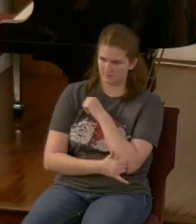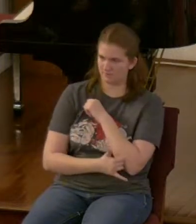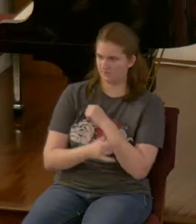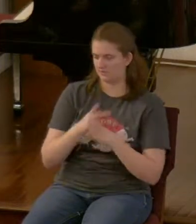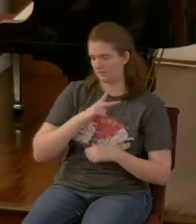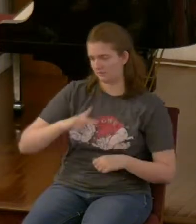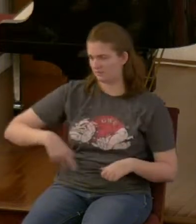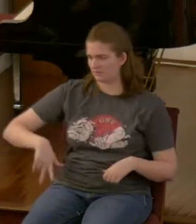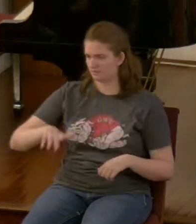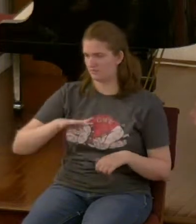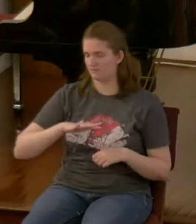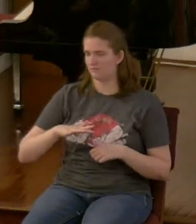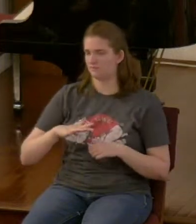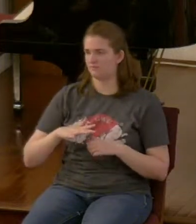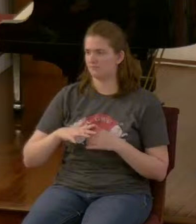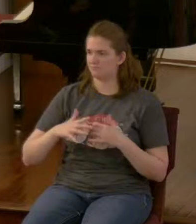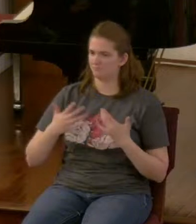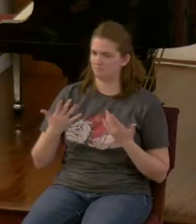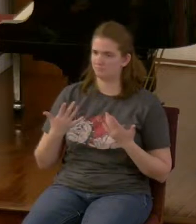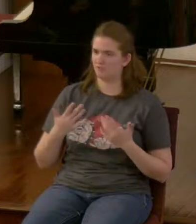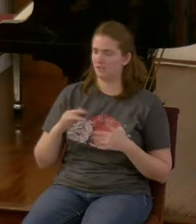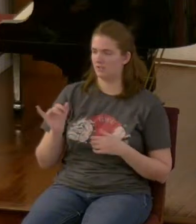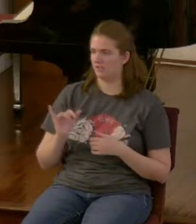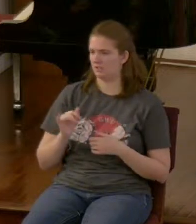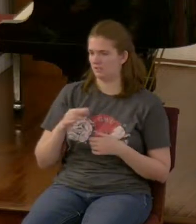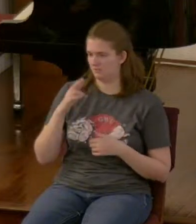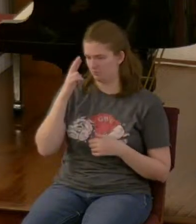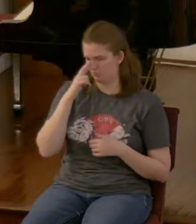Roman empire of the ancient history